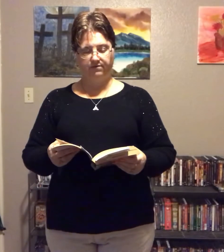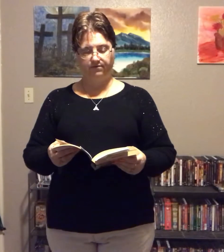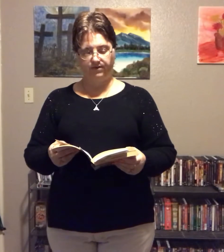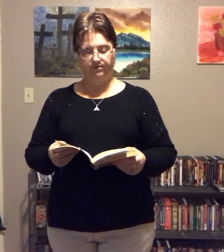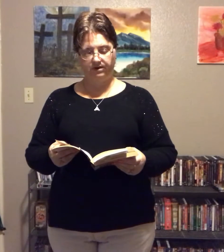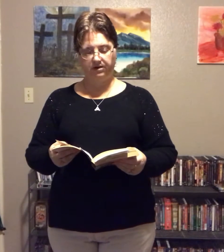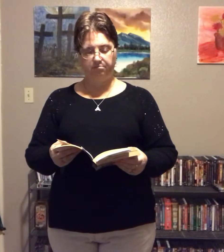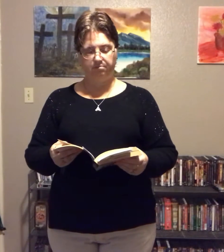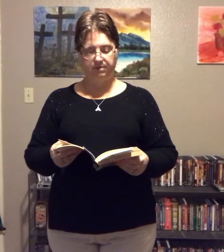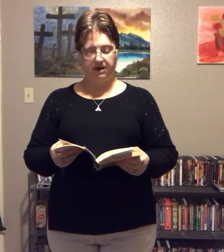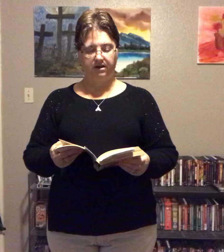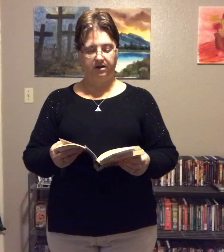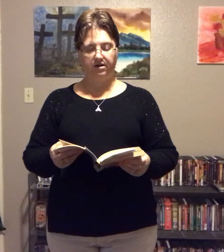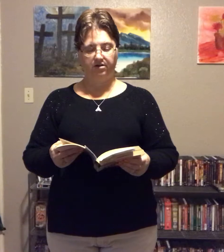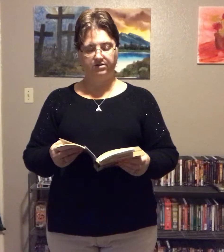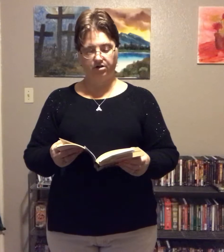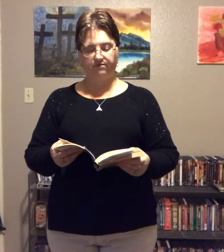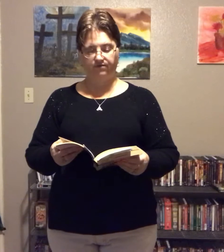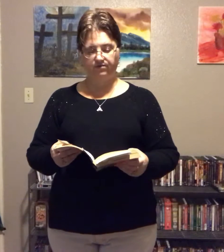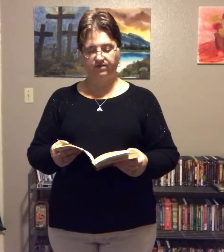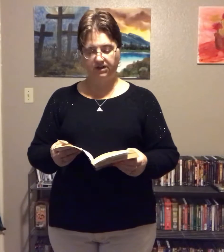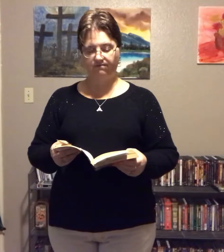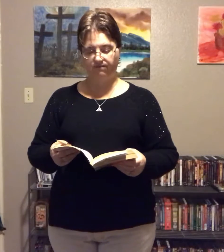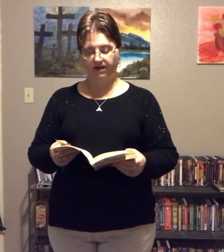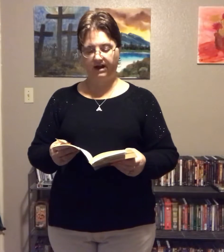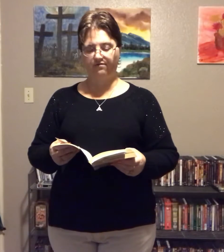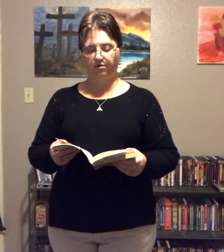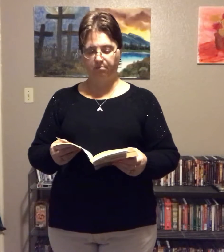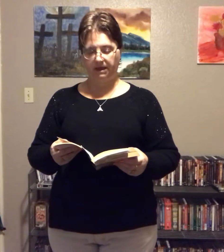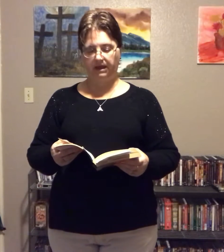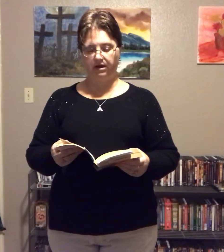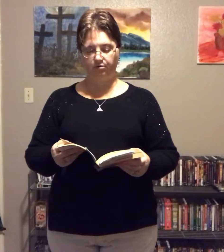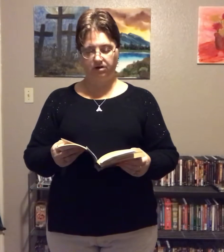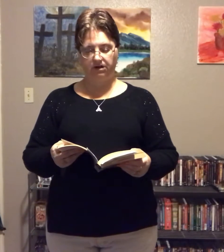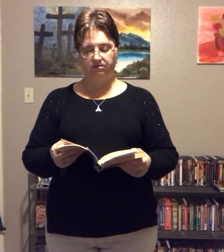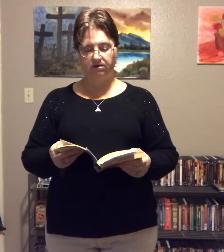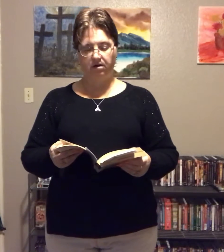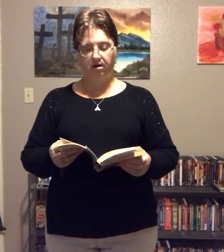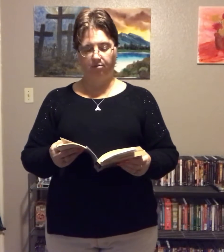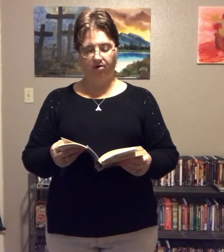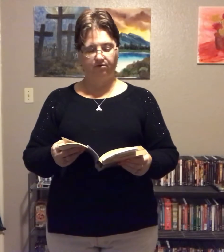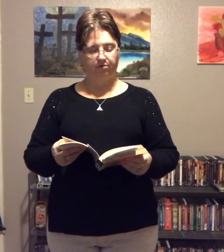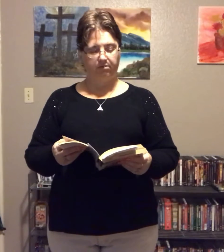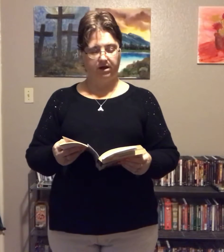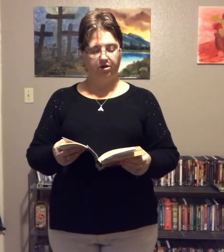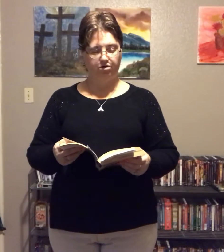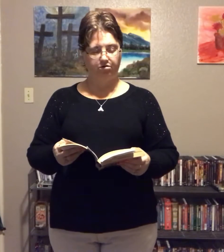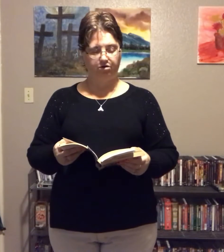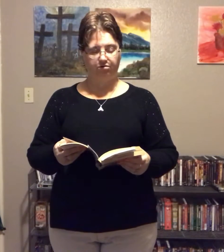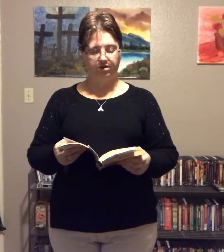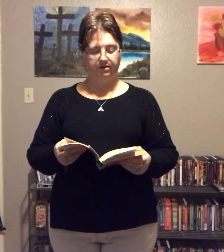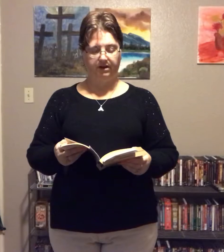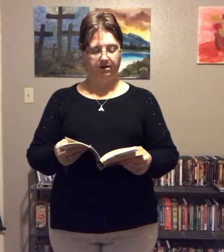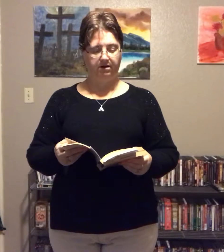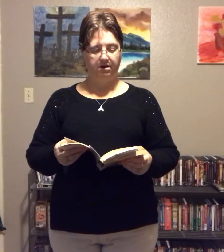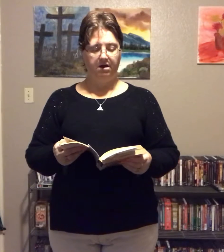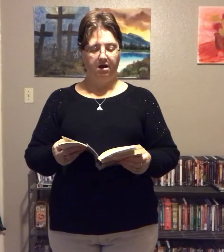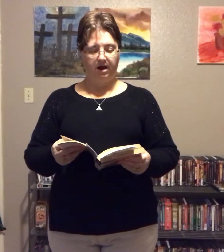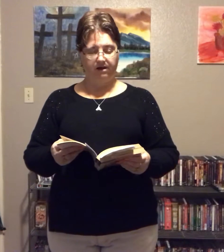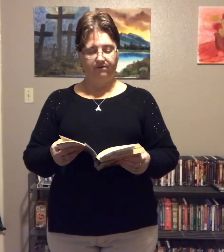John 15, 5b reads, apart from me, you can do nothing. I have